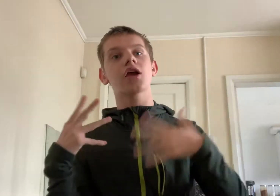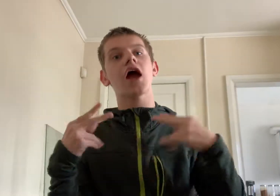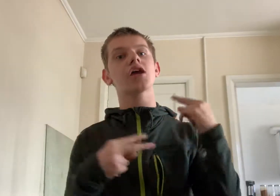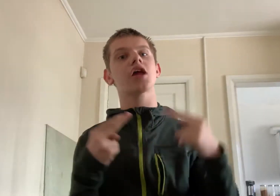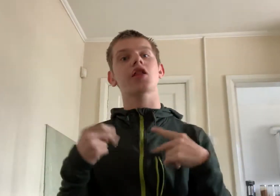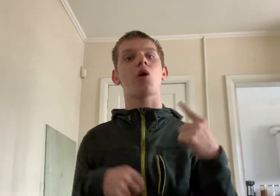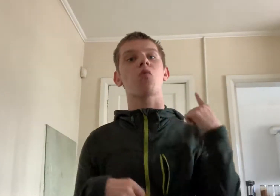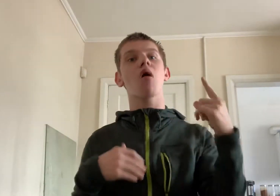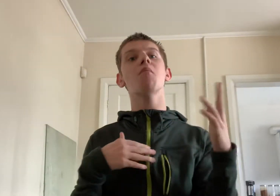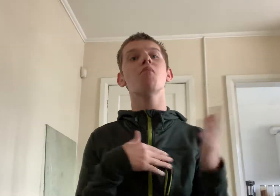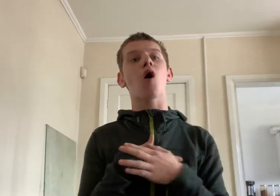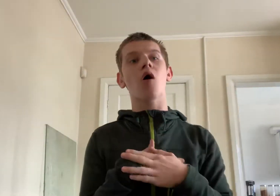try to do one more.